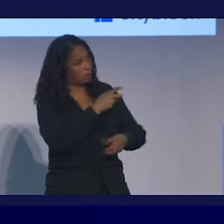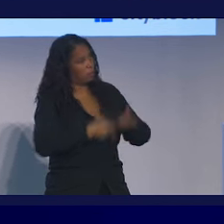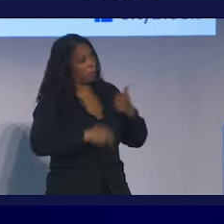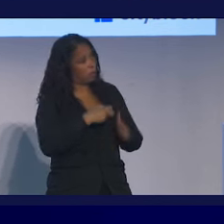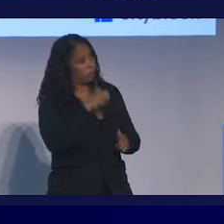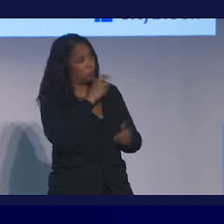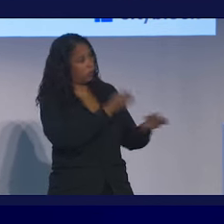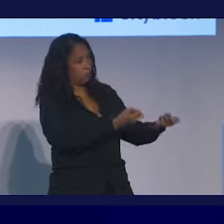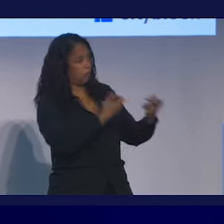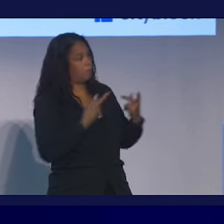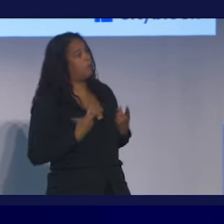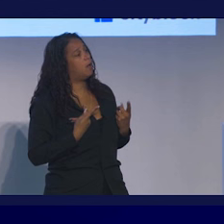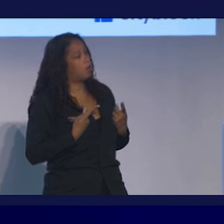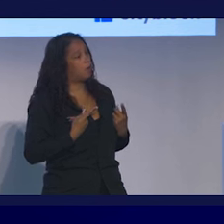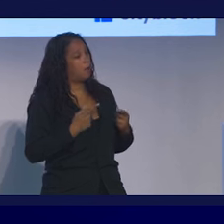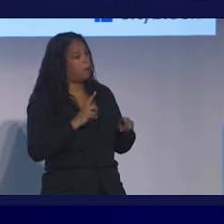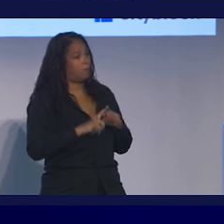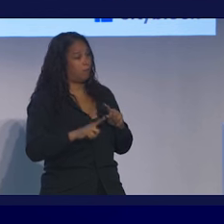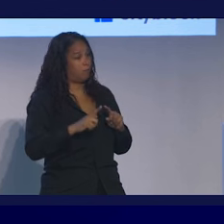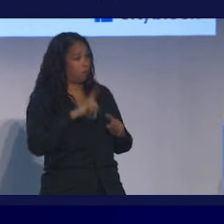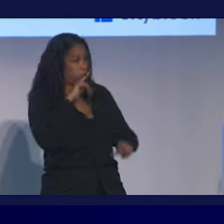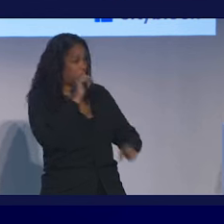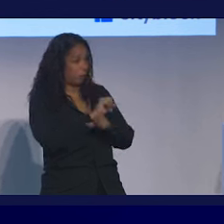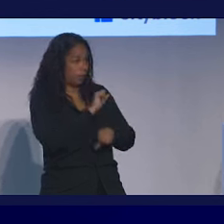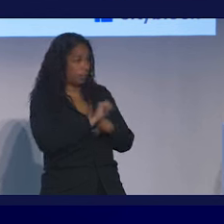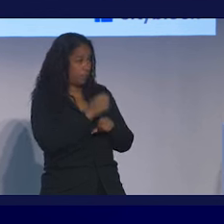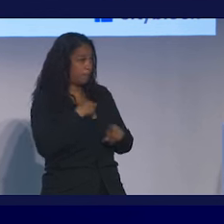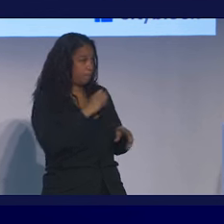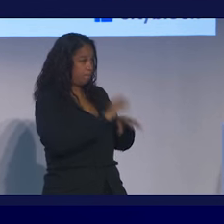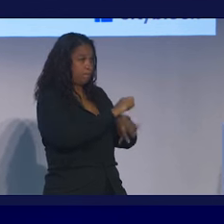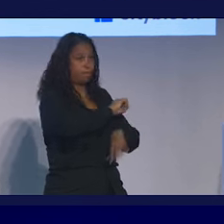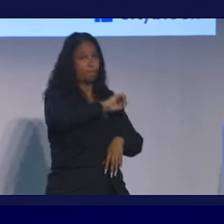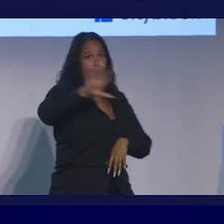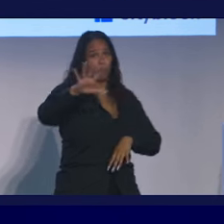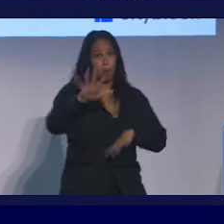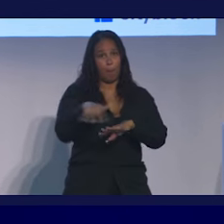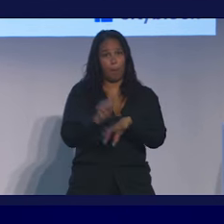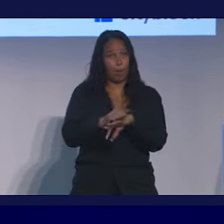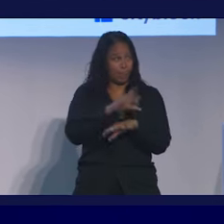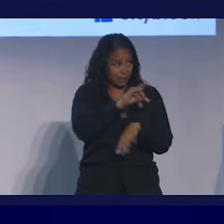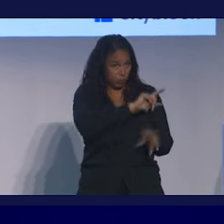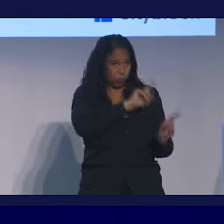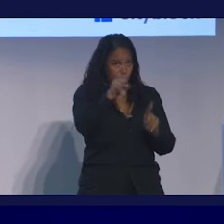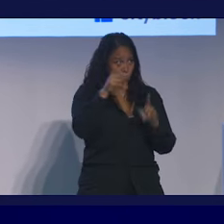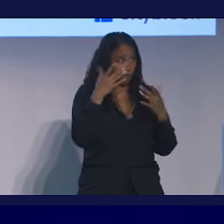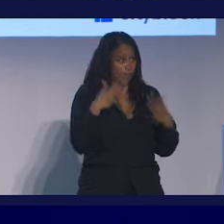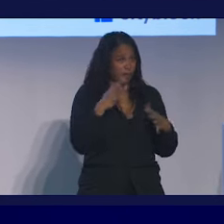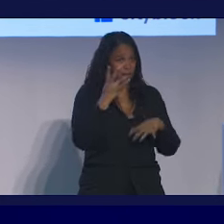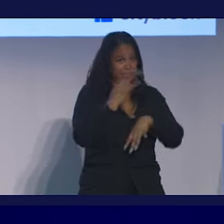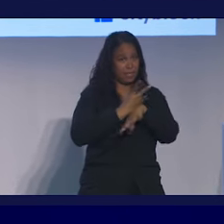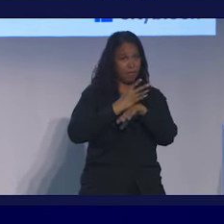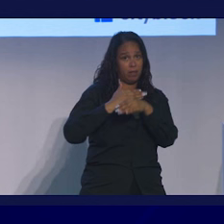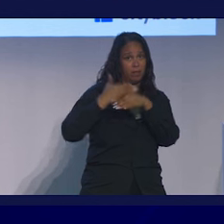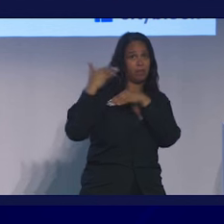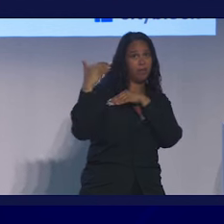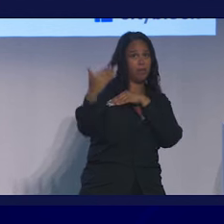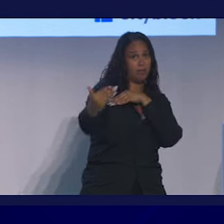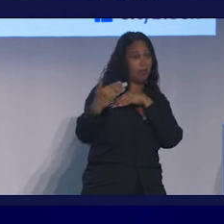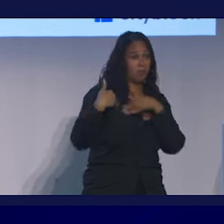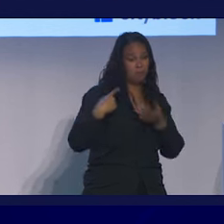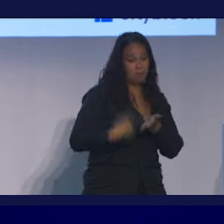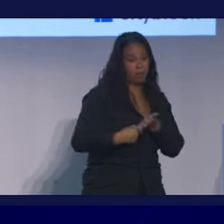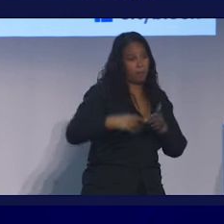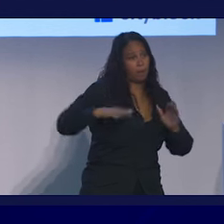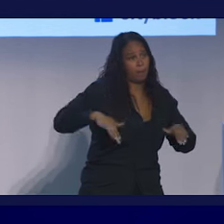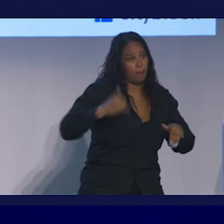back to us? Did they actually go to that appointment that I made for them seven days in advance without really talking to them about whether they could